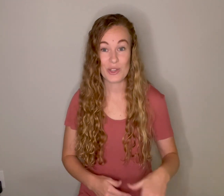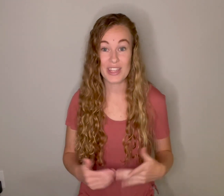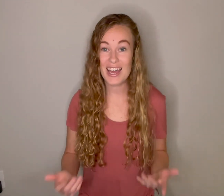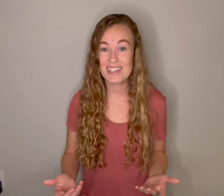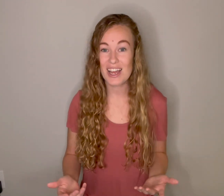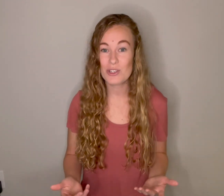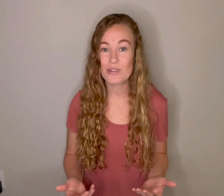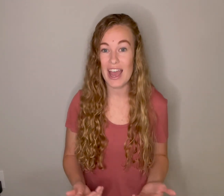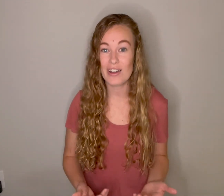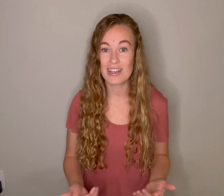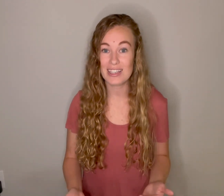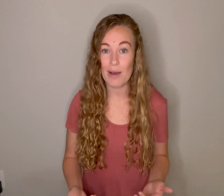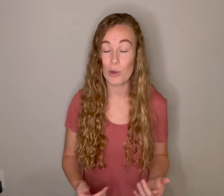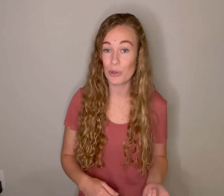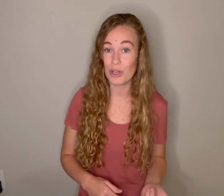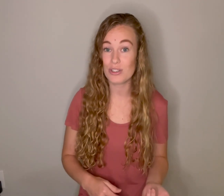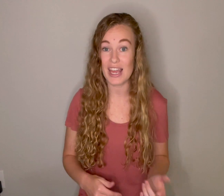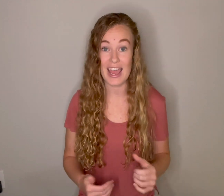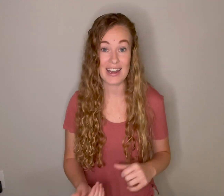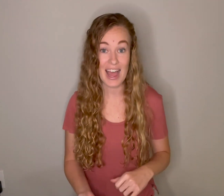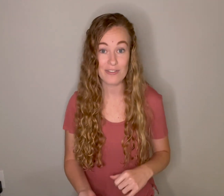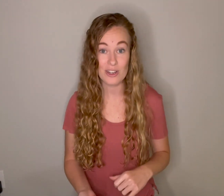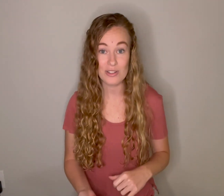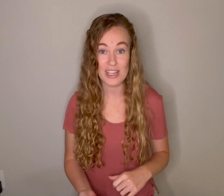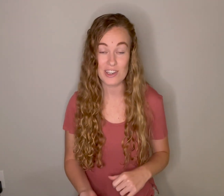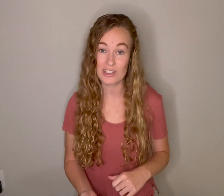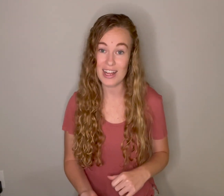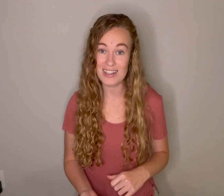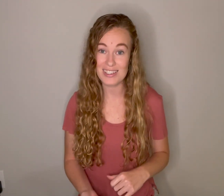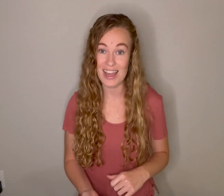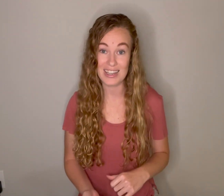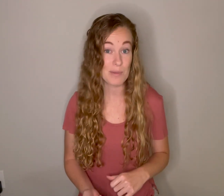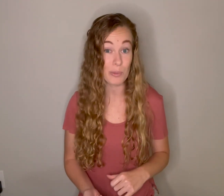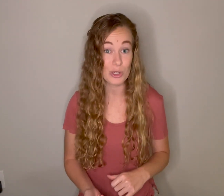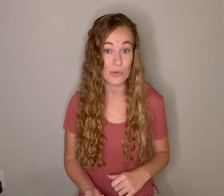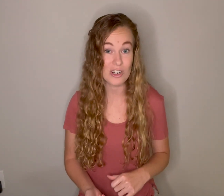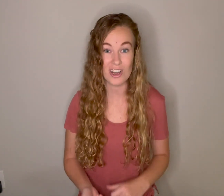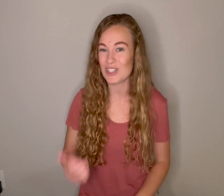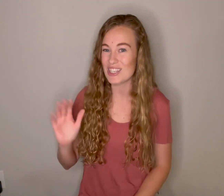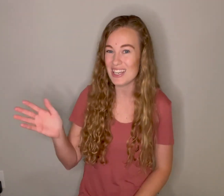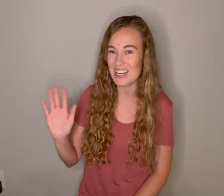that is how you count and clap whole notes and half notes in your class. Keep up the good work. I'll see you next time.